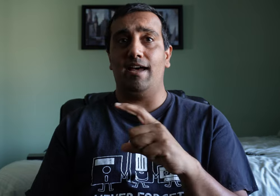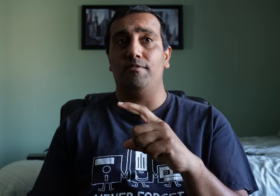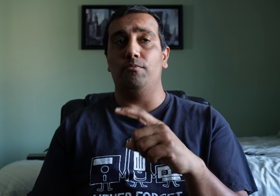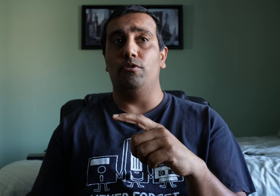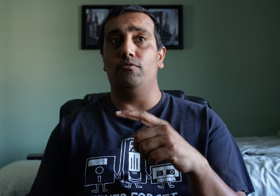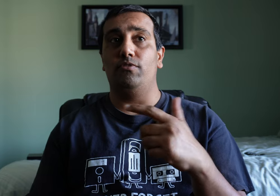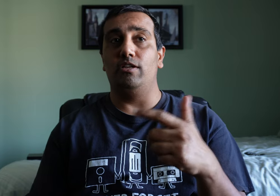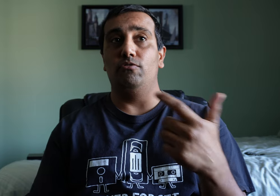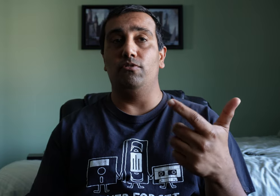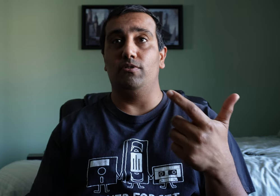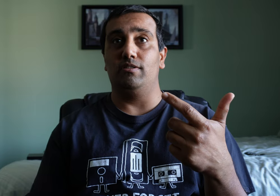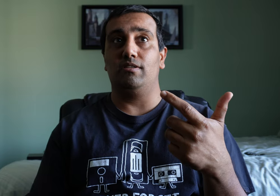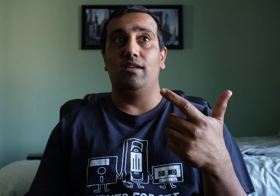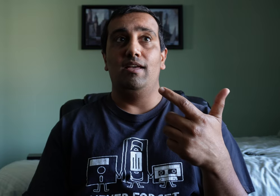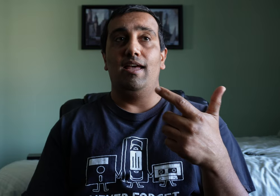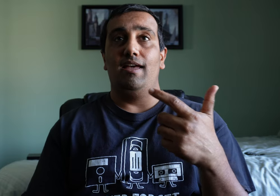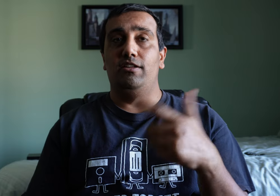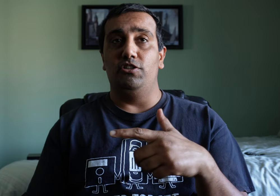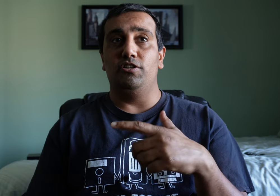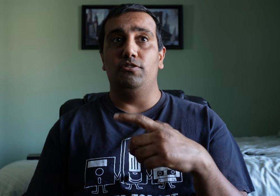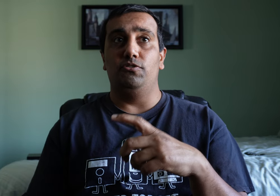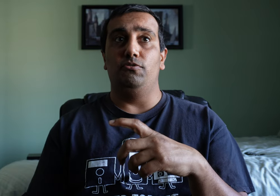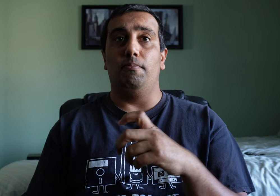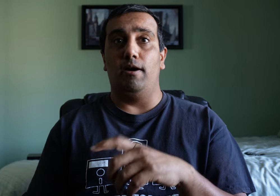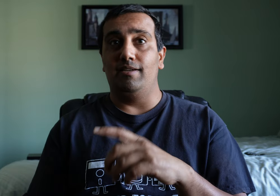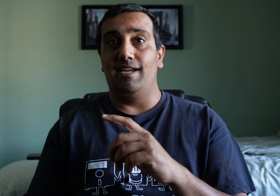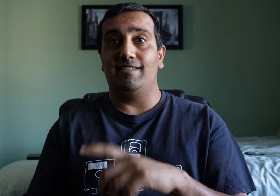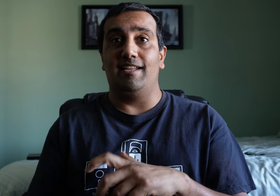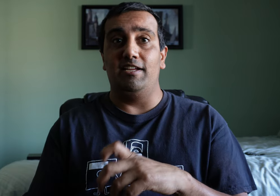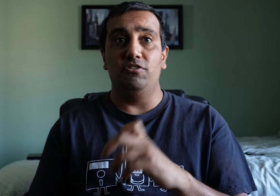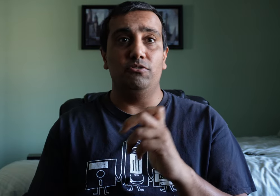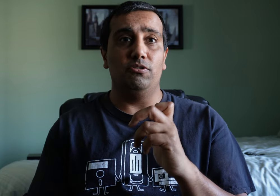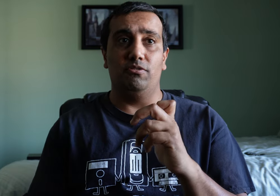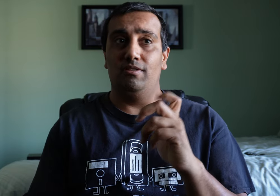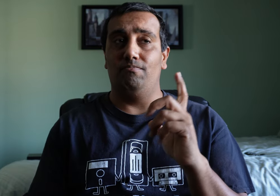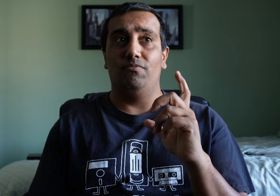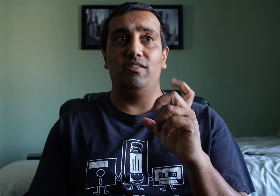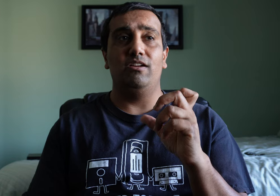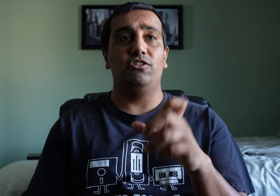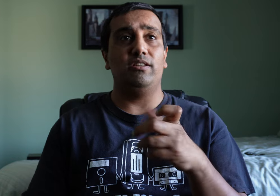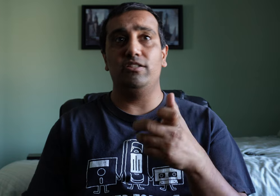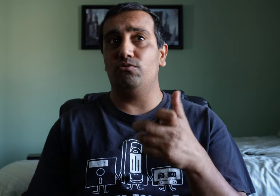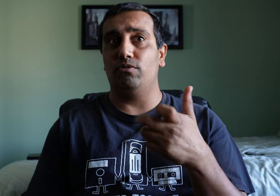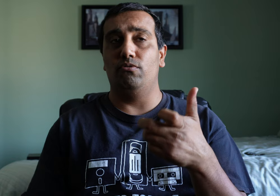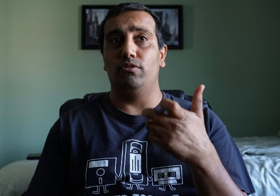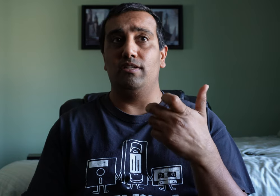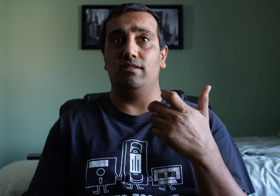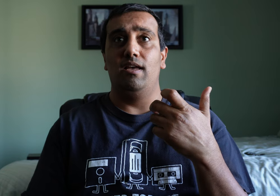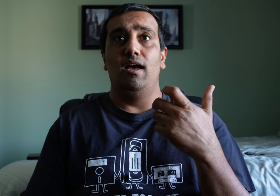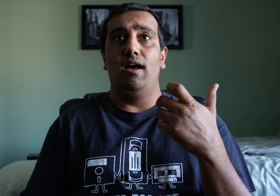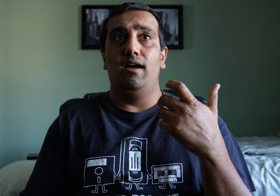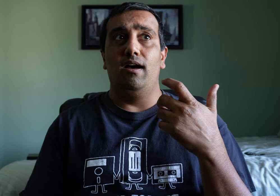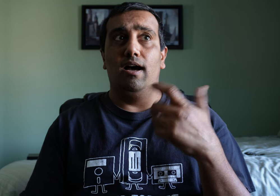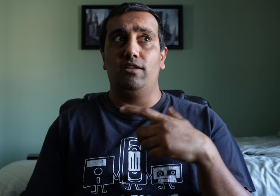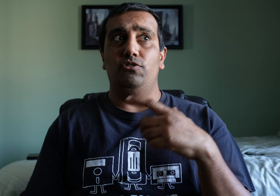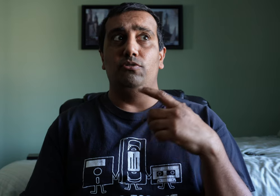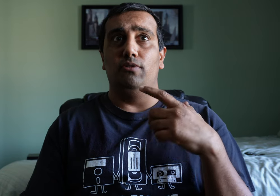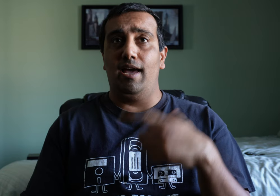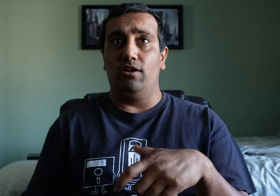have a more video-focused addition to the podcasts that I do. they're generally just recordings I do at